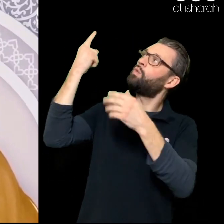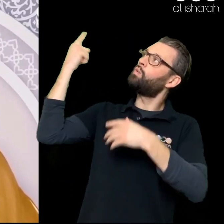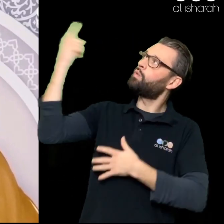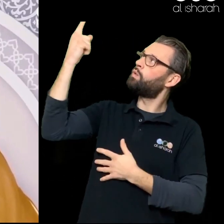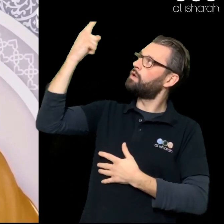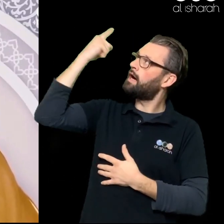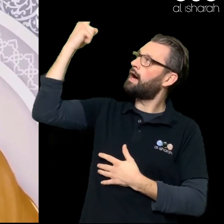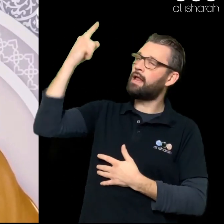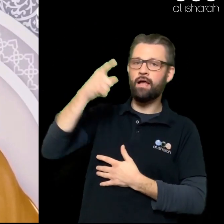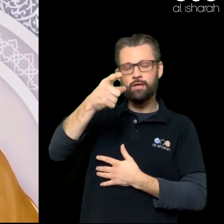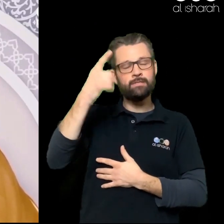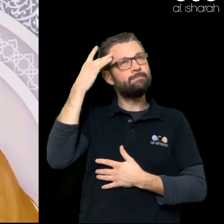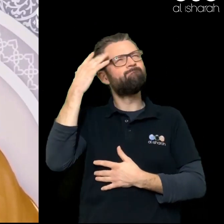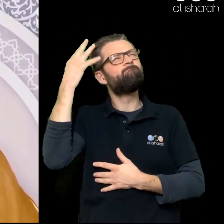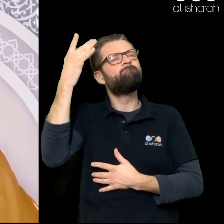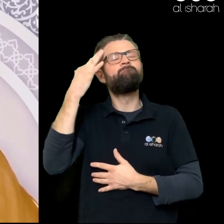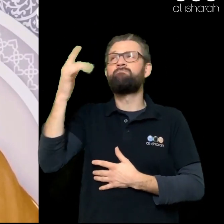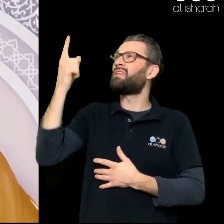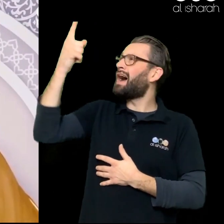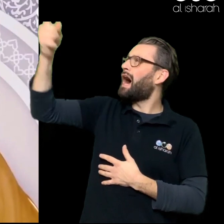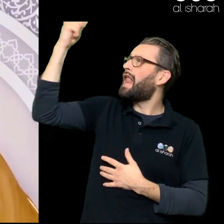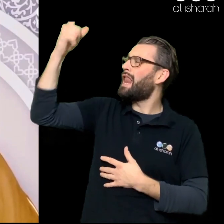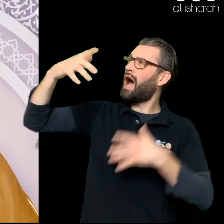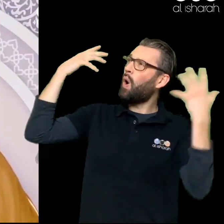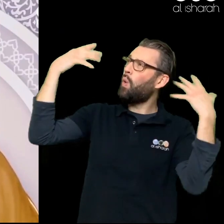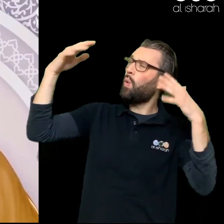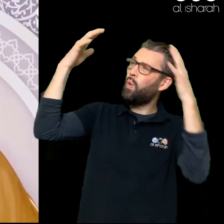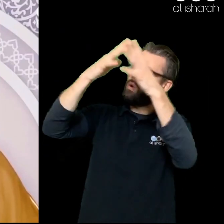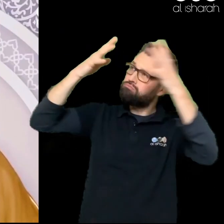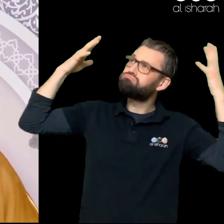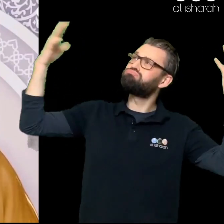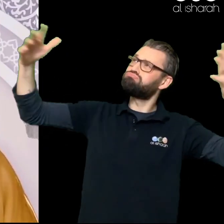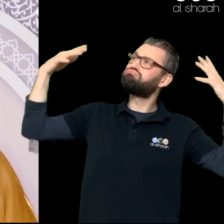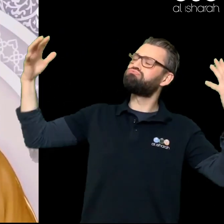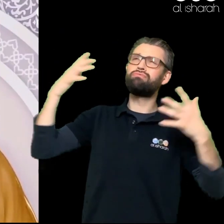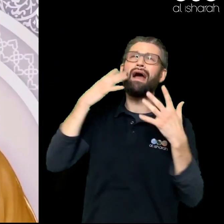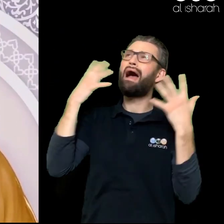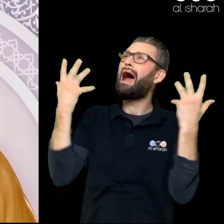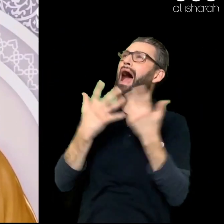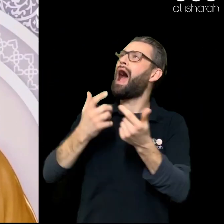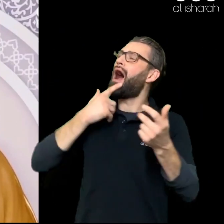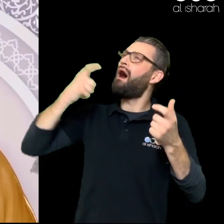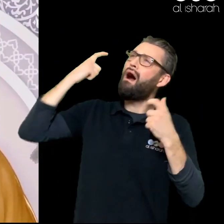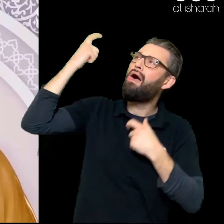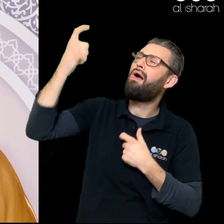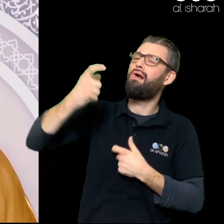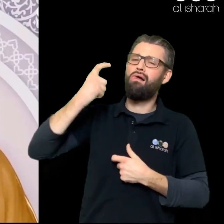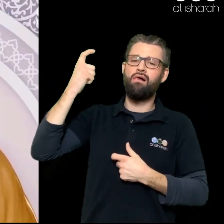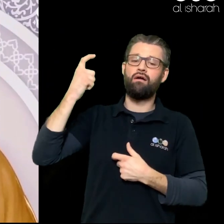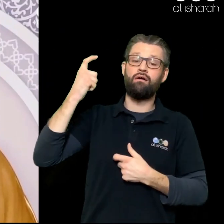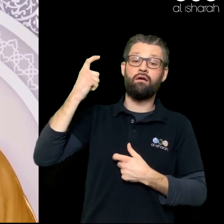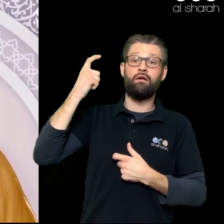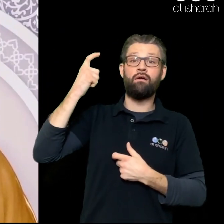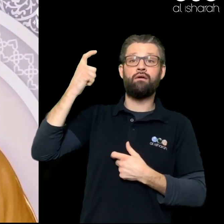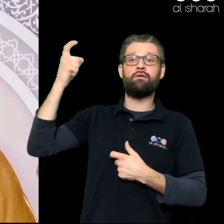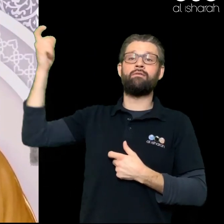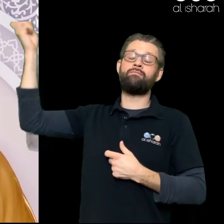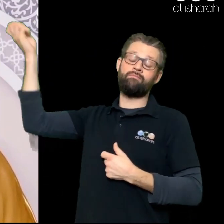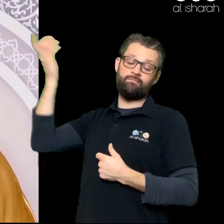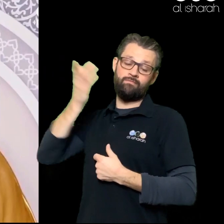feeling That of contentment You've laid your trust in Allah And you trust Allah so much That you know